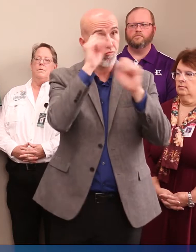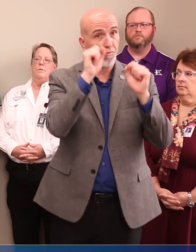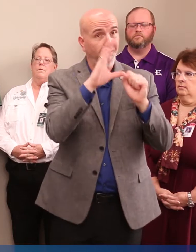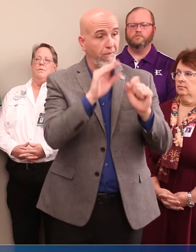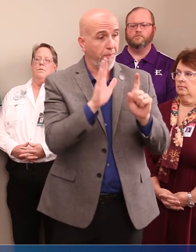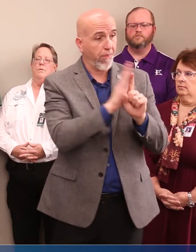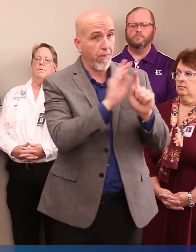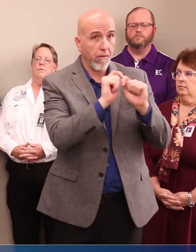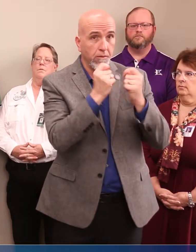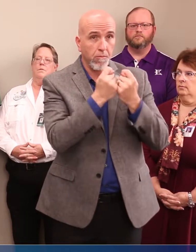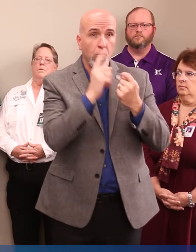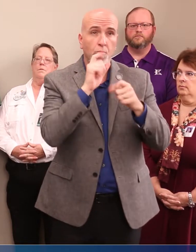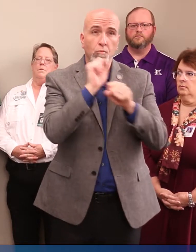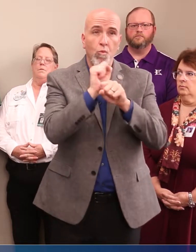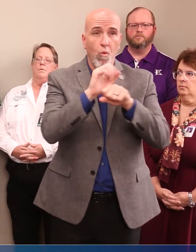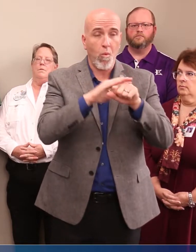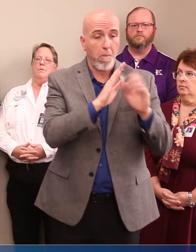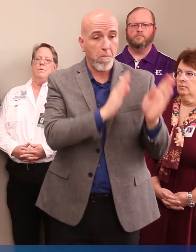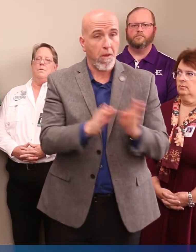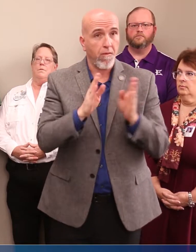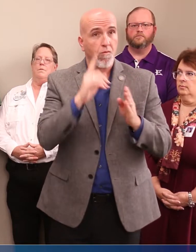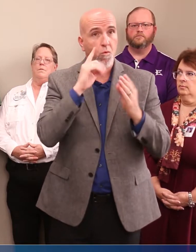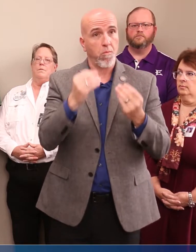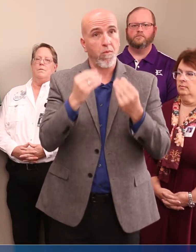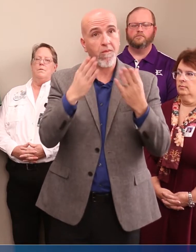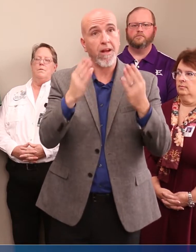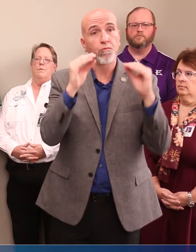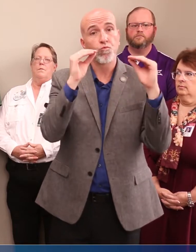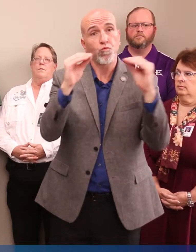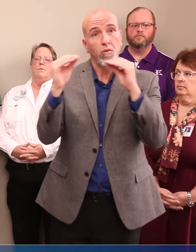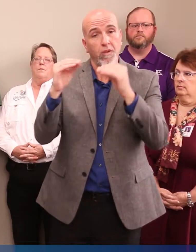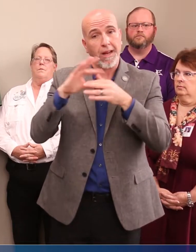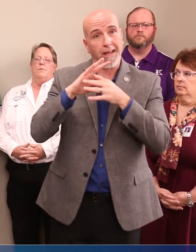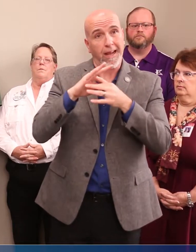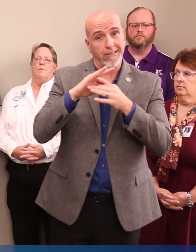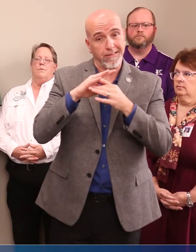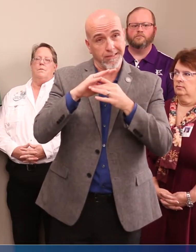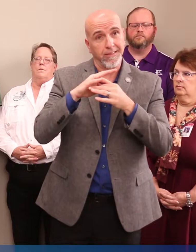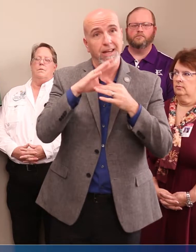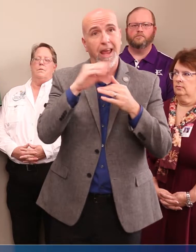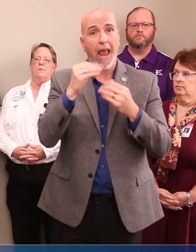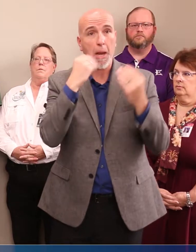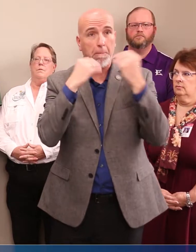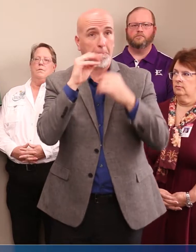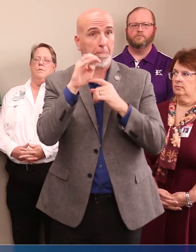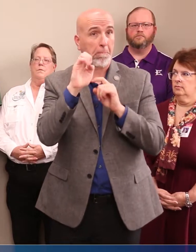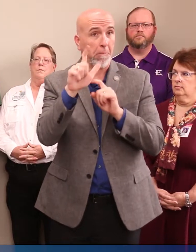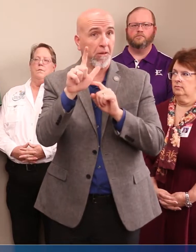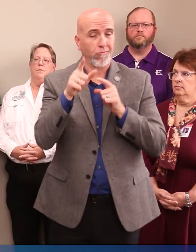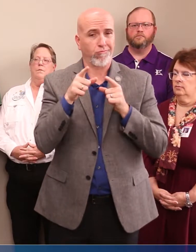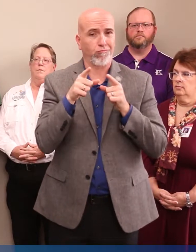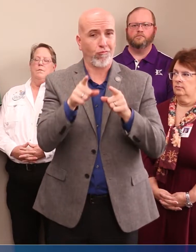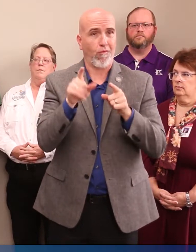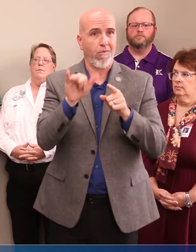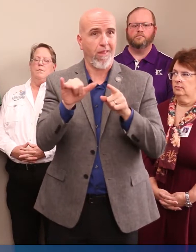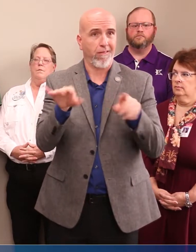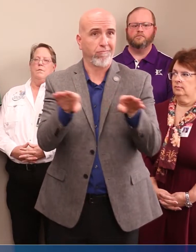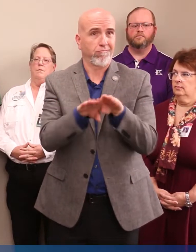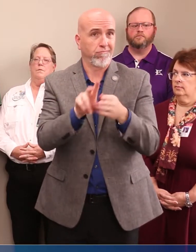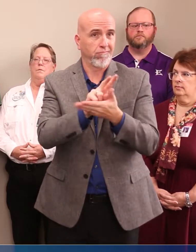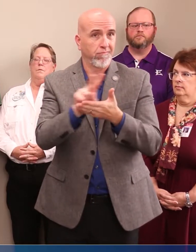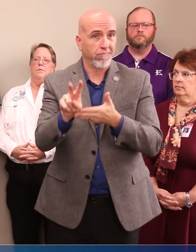are working on plans for providing instructional content and meals during this additional closure.